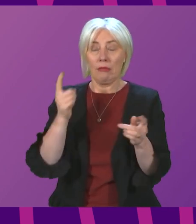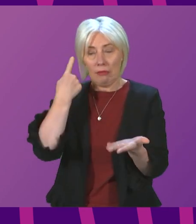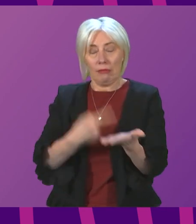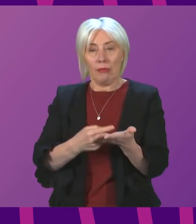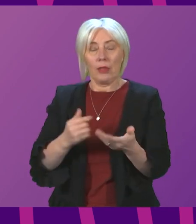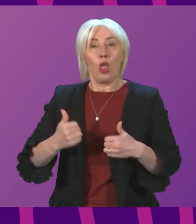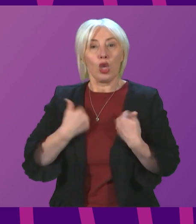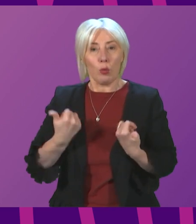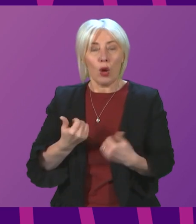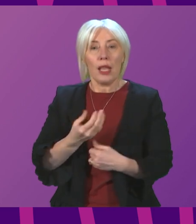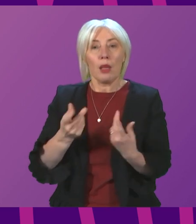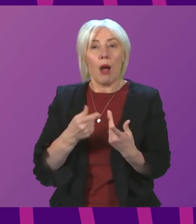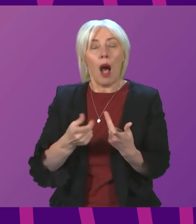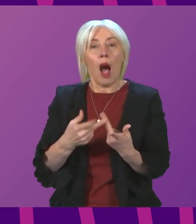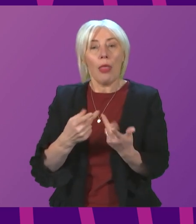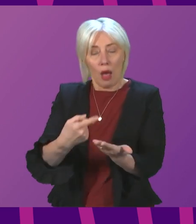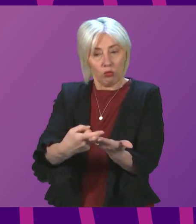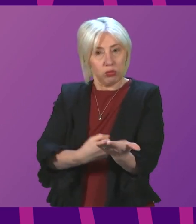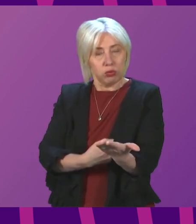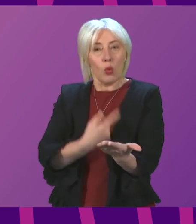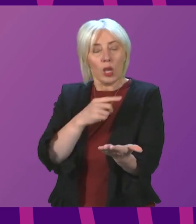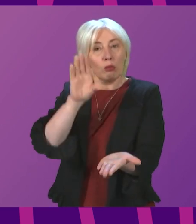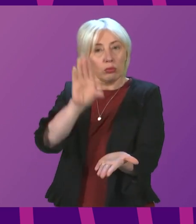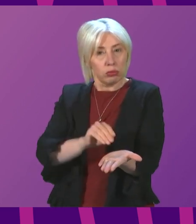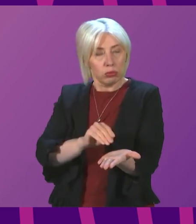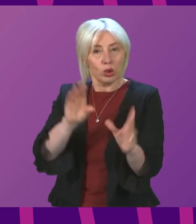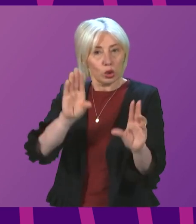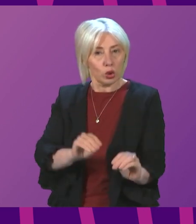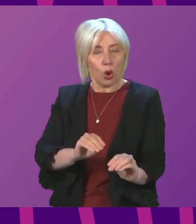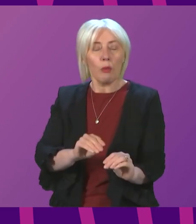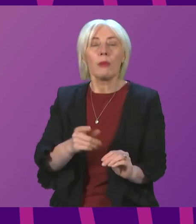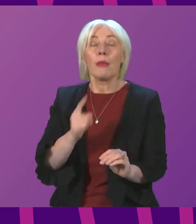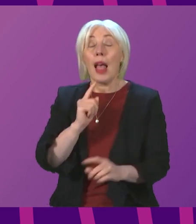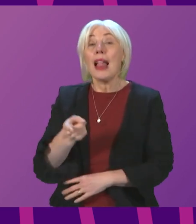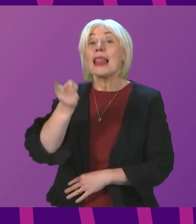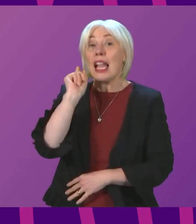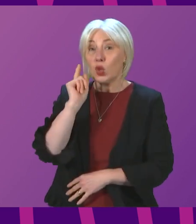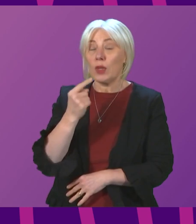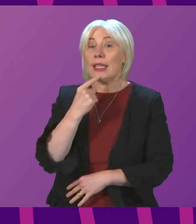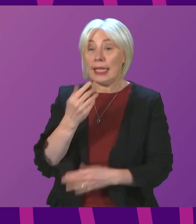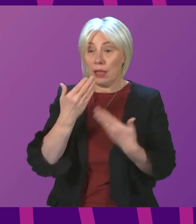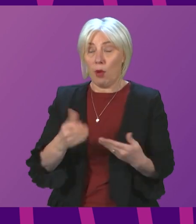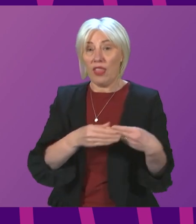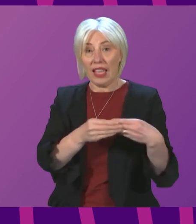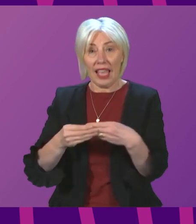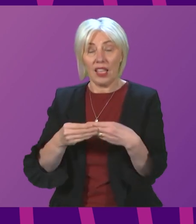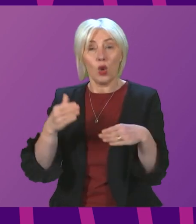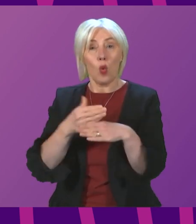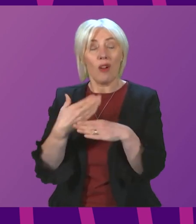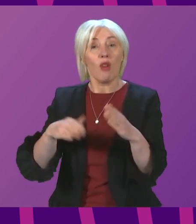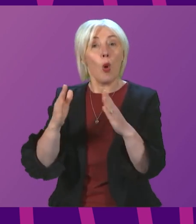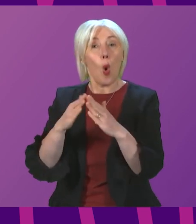some further easing of measures is possible. Firstly, as indicated last week, the current guidance on working from home,